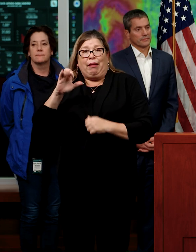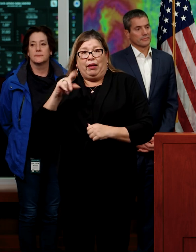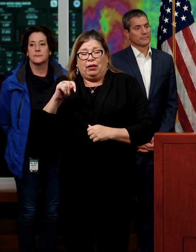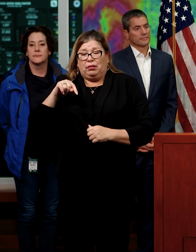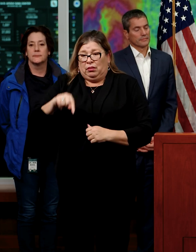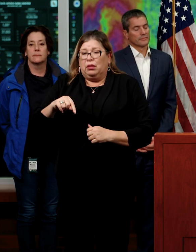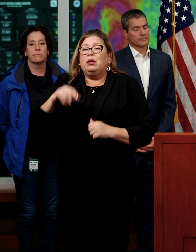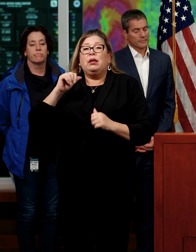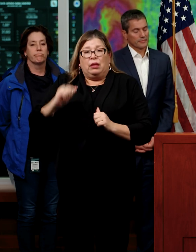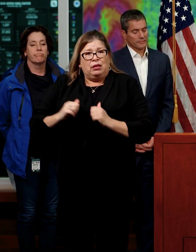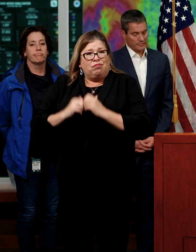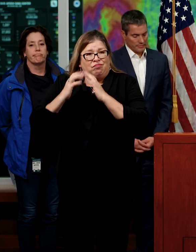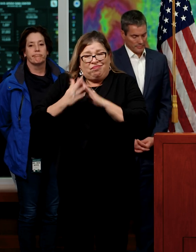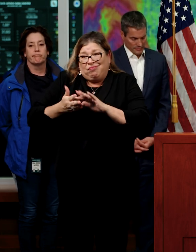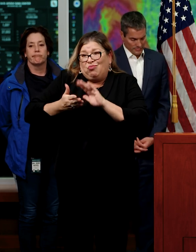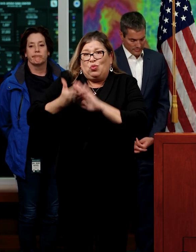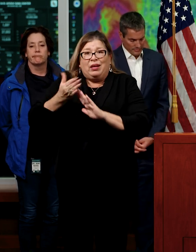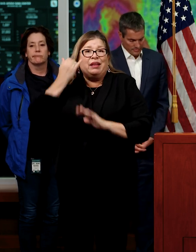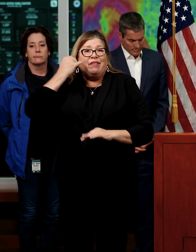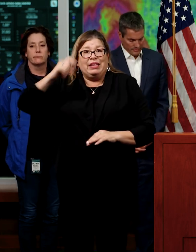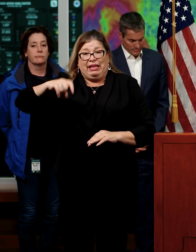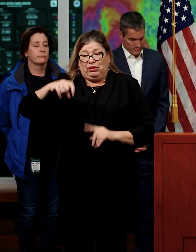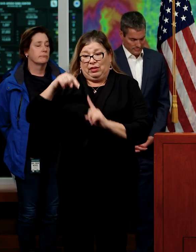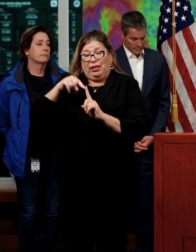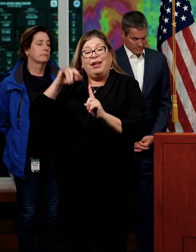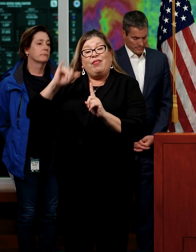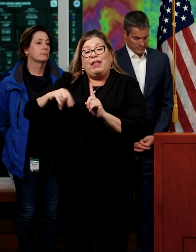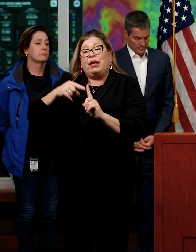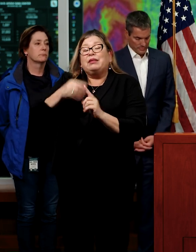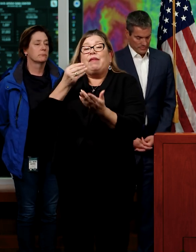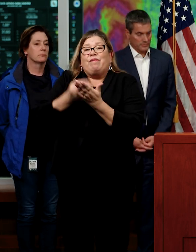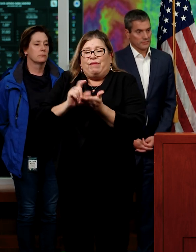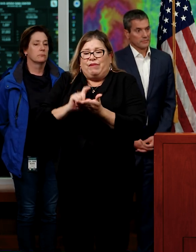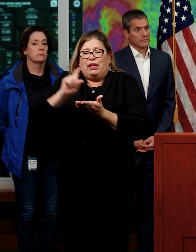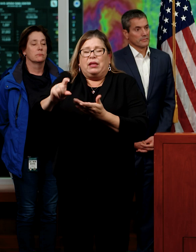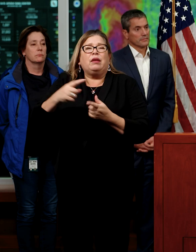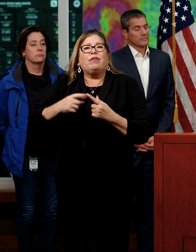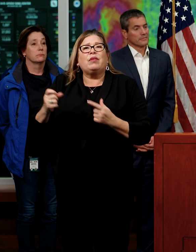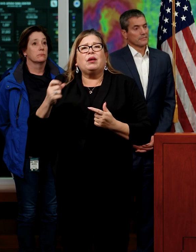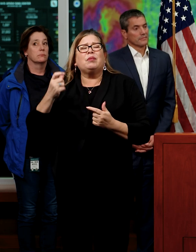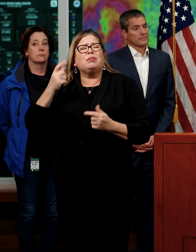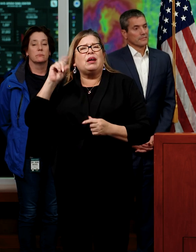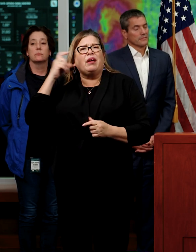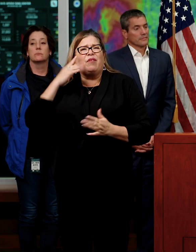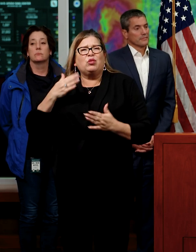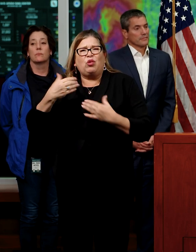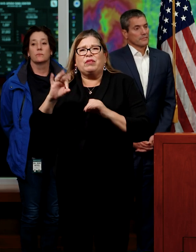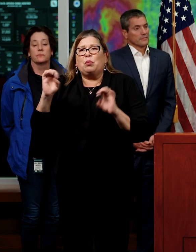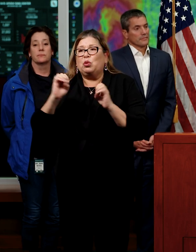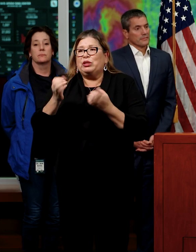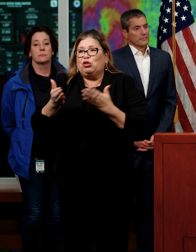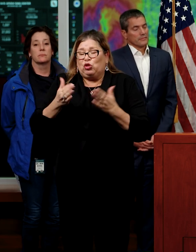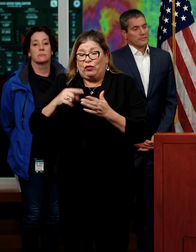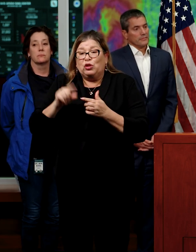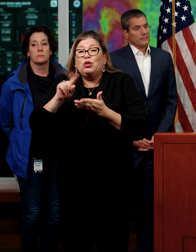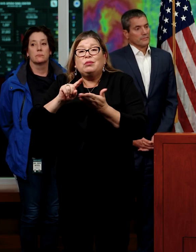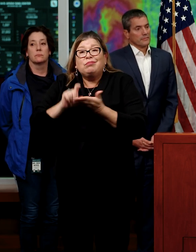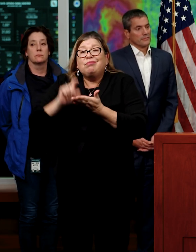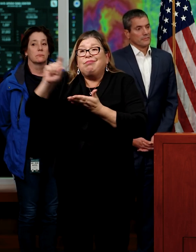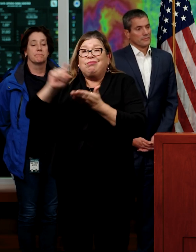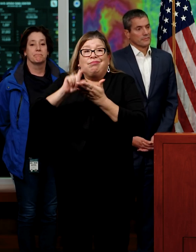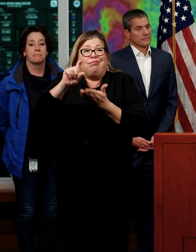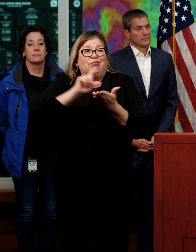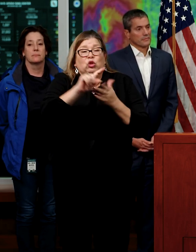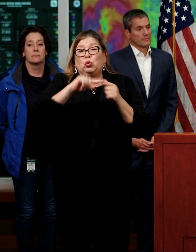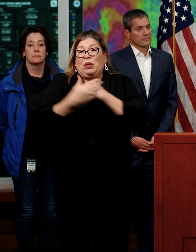be implemented if necessary, which is a funding source from the Governor's Office of Emergency Services to infrastructure damages to our